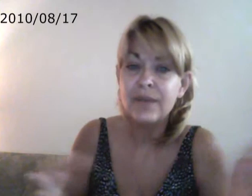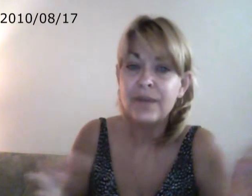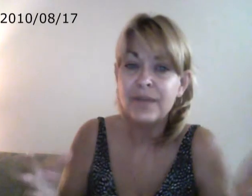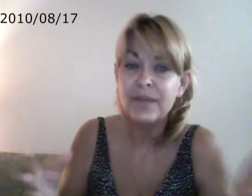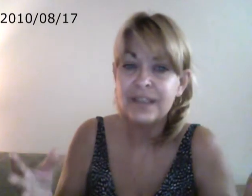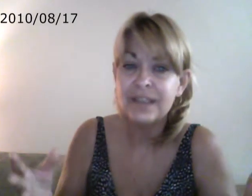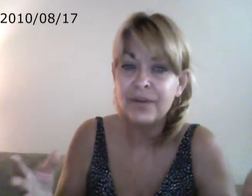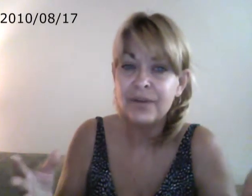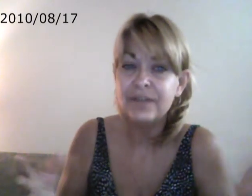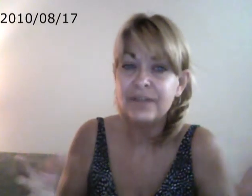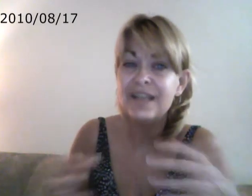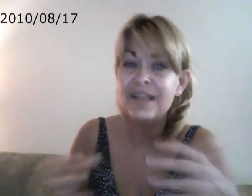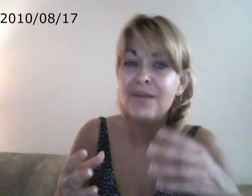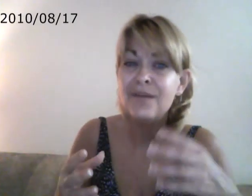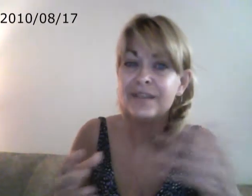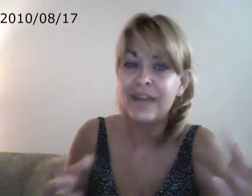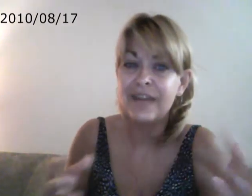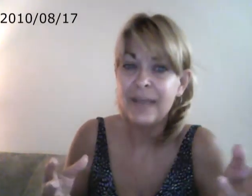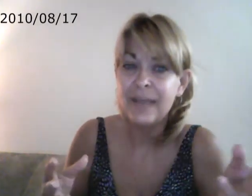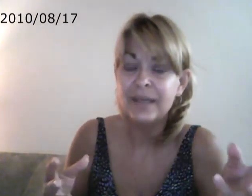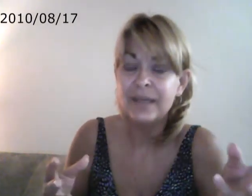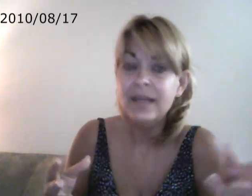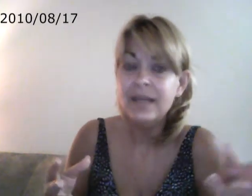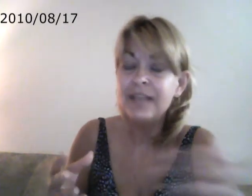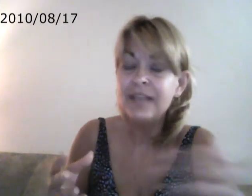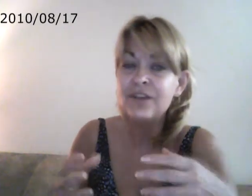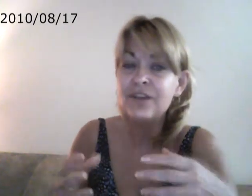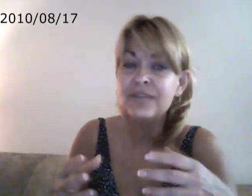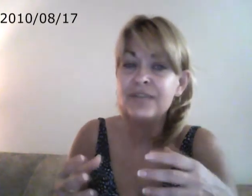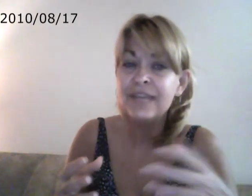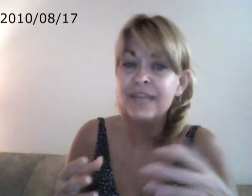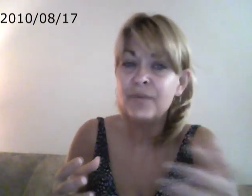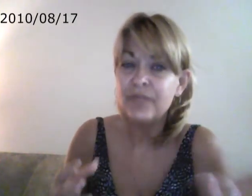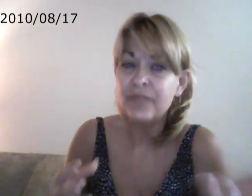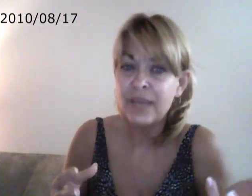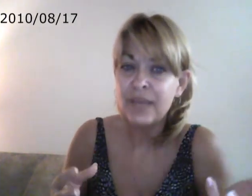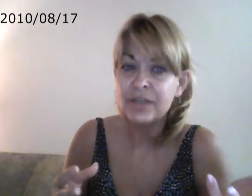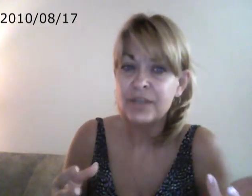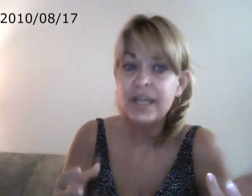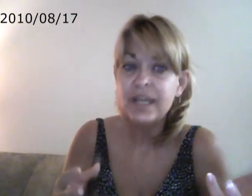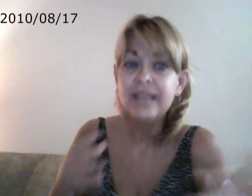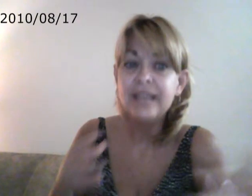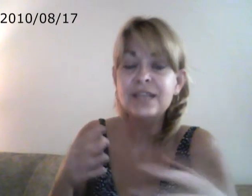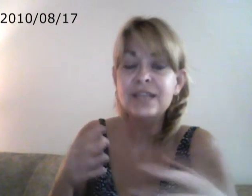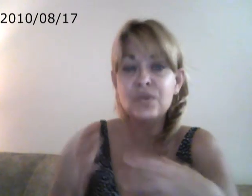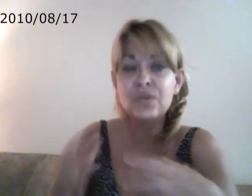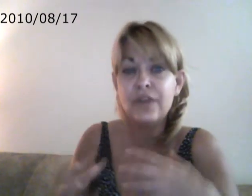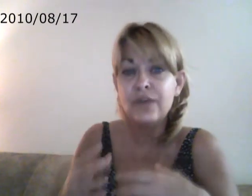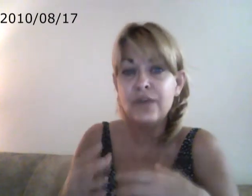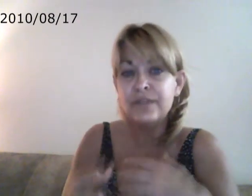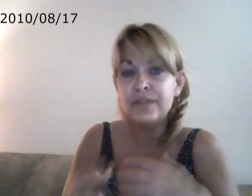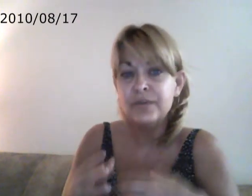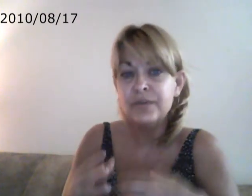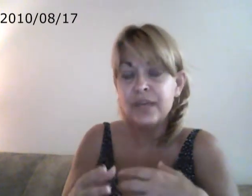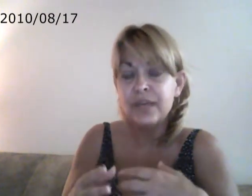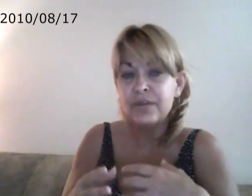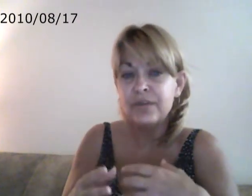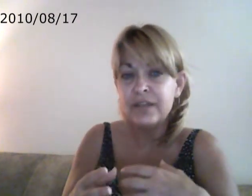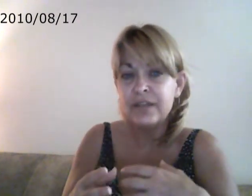away when it's hungry. You can tell when it's not happy. And he's not using any form of language. And that's sort of how you have to communicate with an autistic